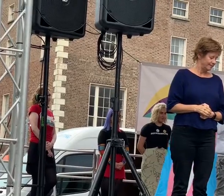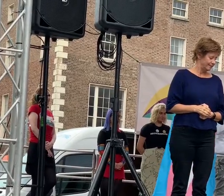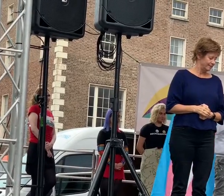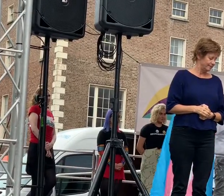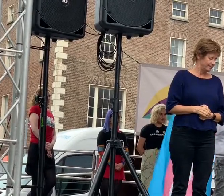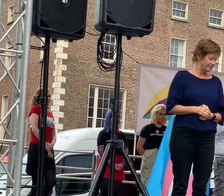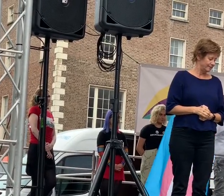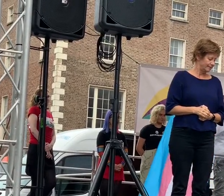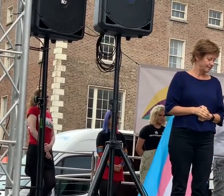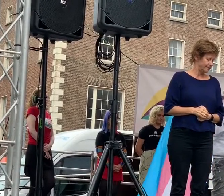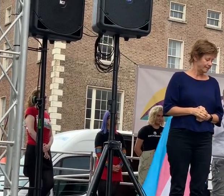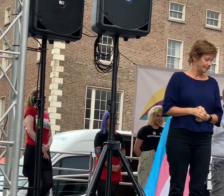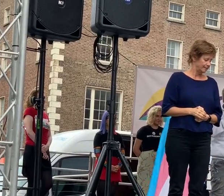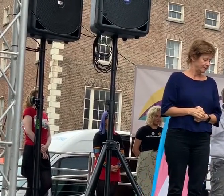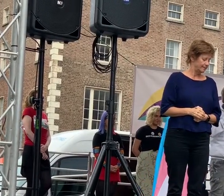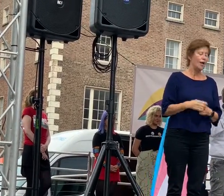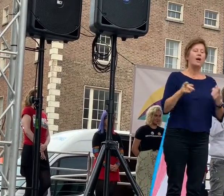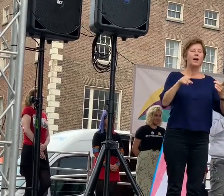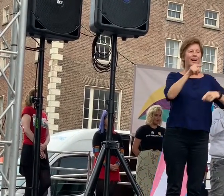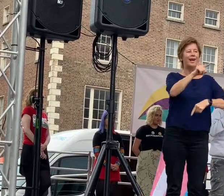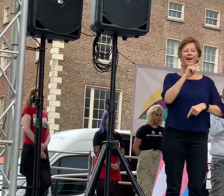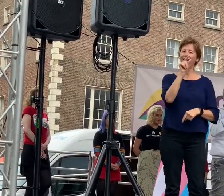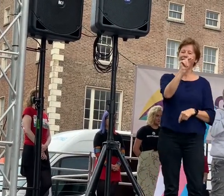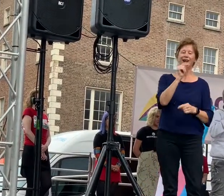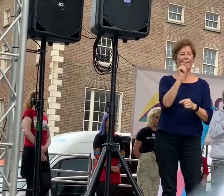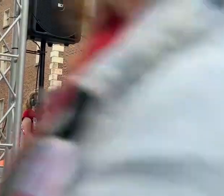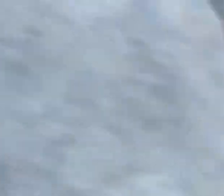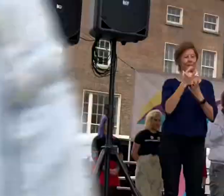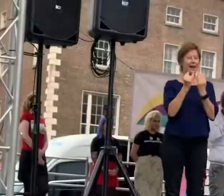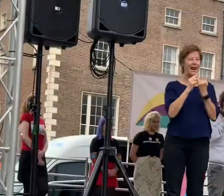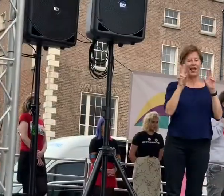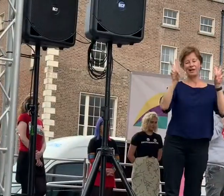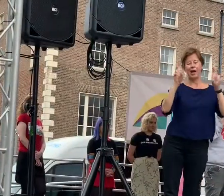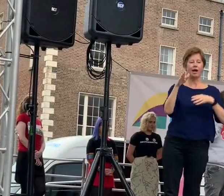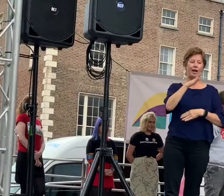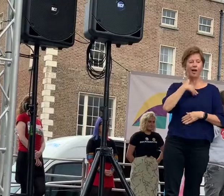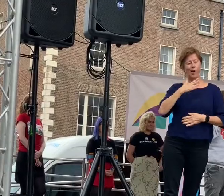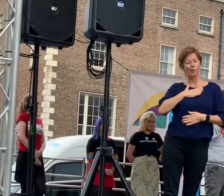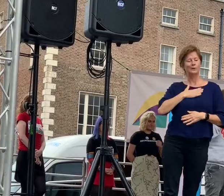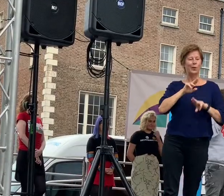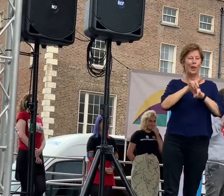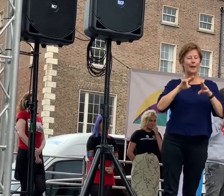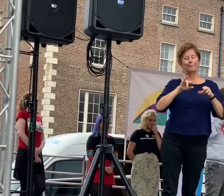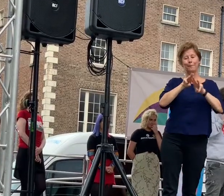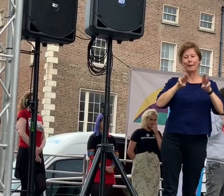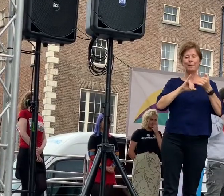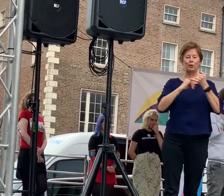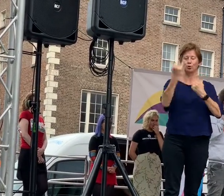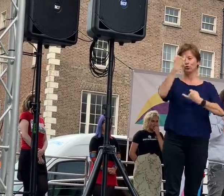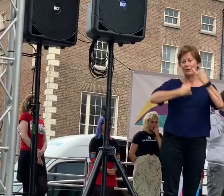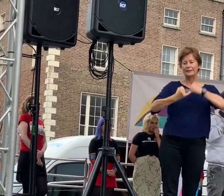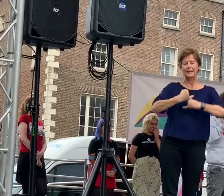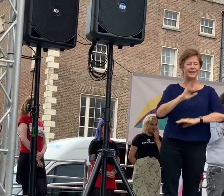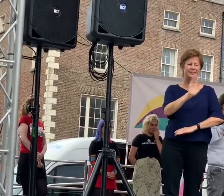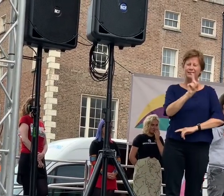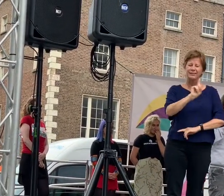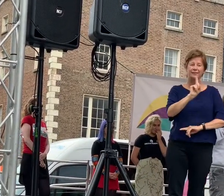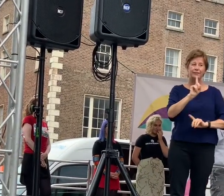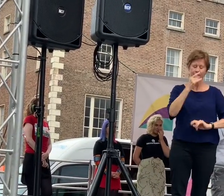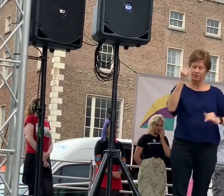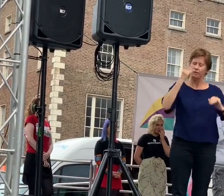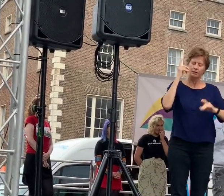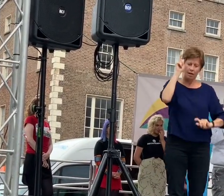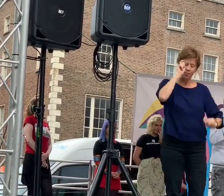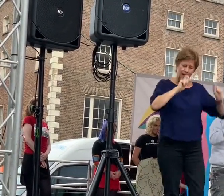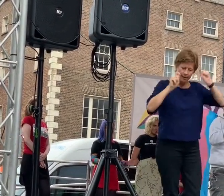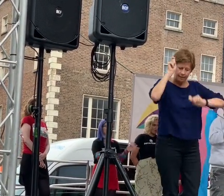we don't like when people criticize us when we had information beforehand do better and next year let's make sure that this march doesn't have to